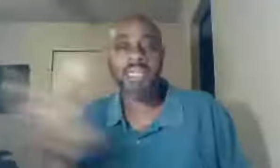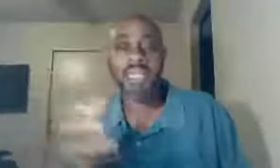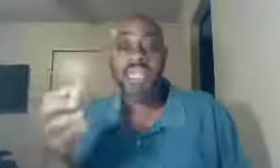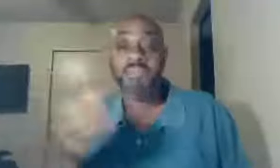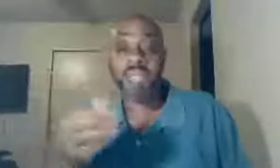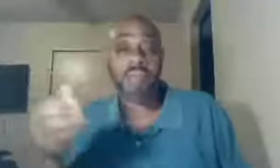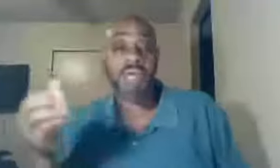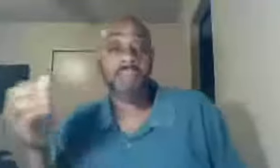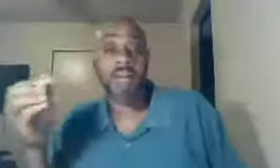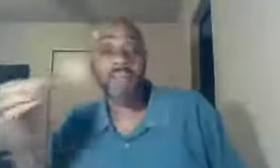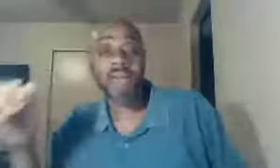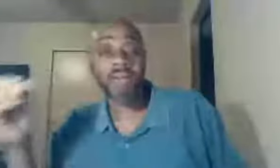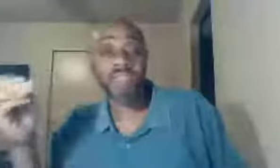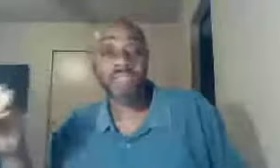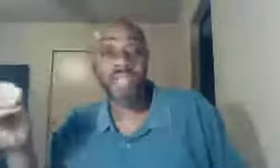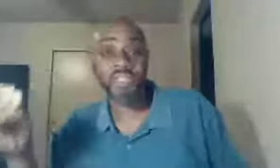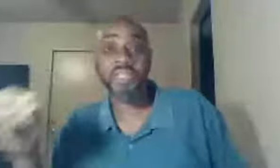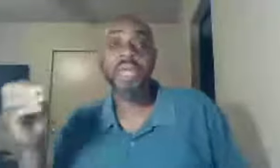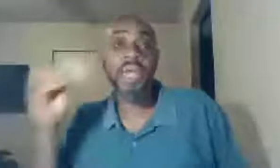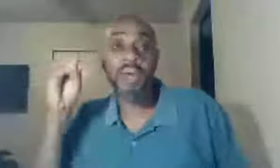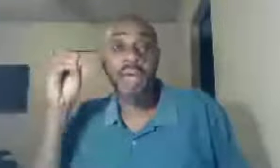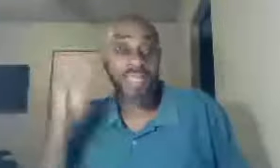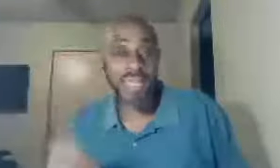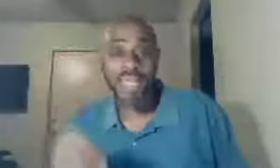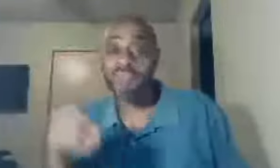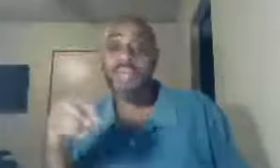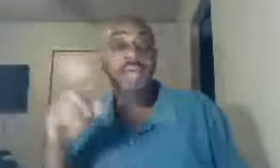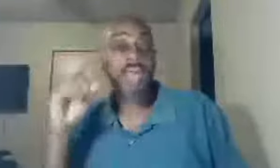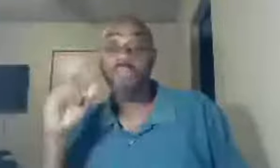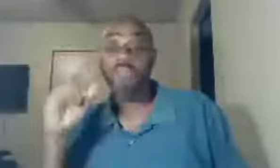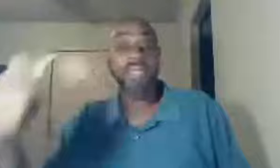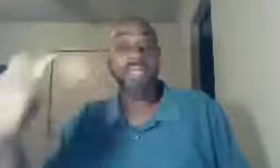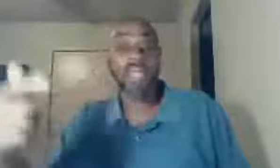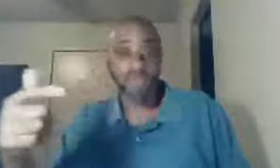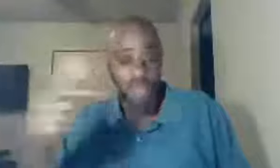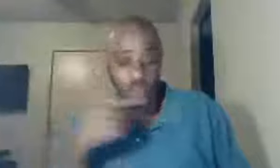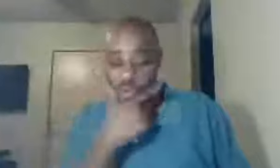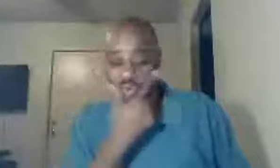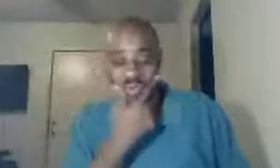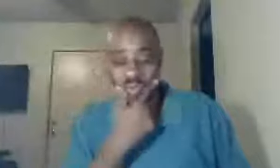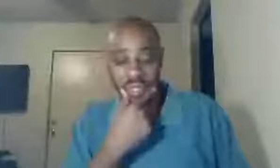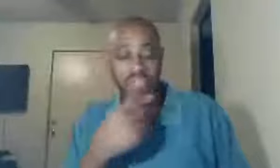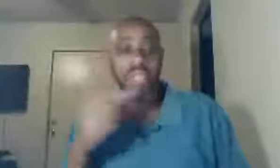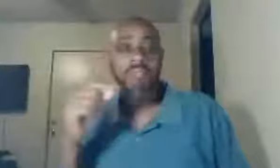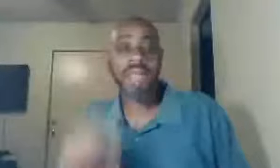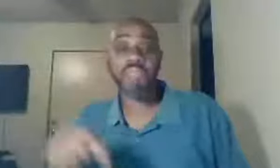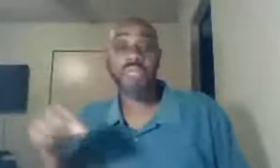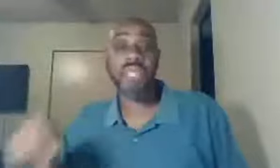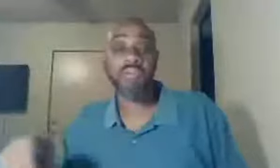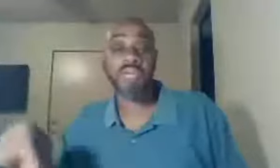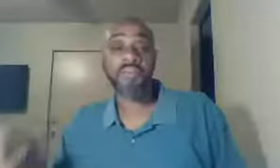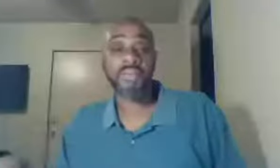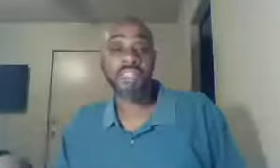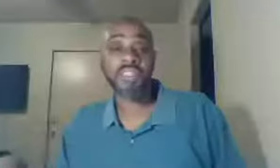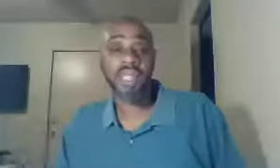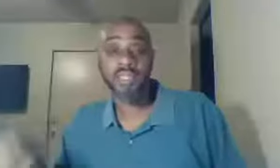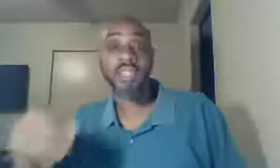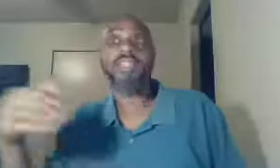look, it's become a matter of division, and again, as we've already covered, I won't go over too much, but as we covered in previous, in the